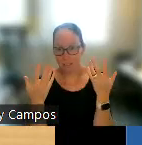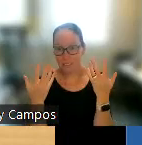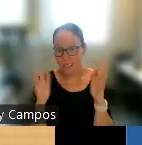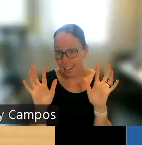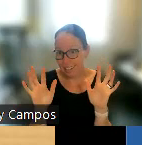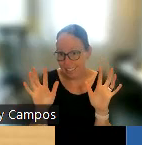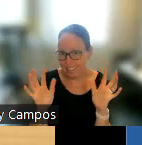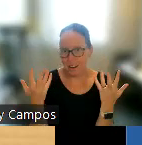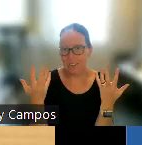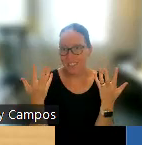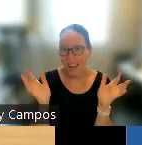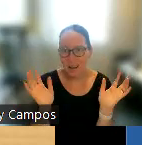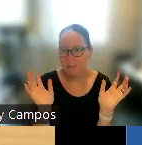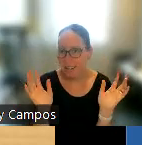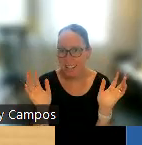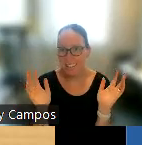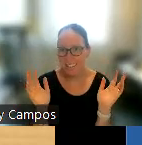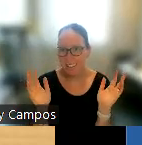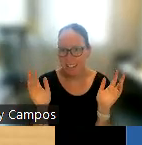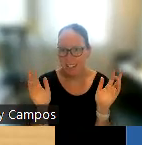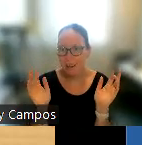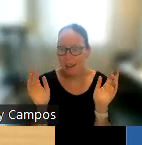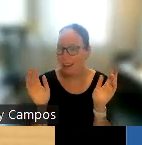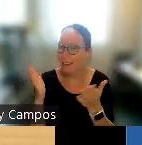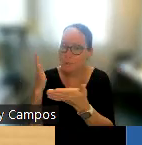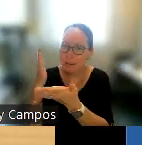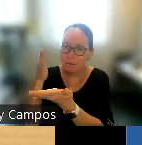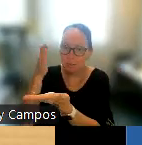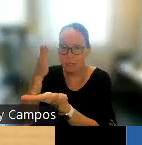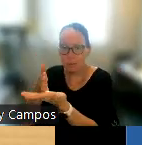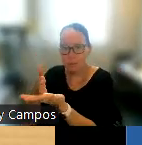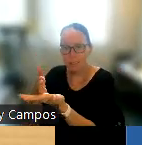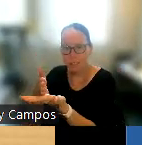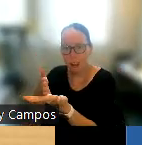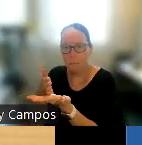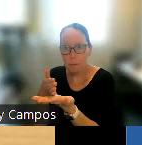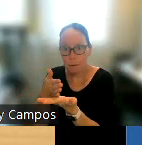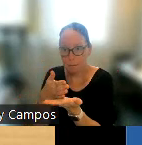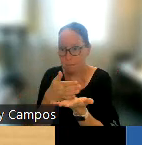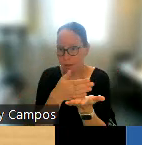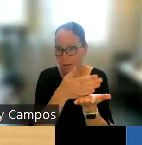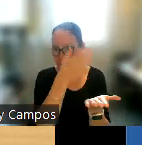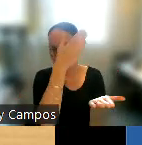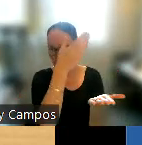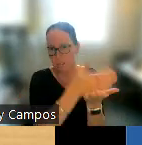We have done. Hold on. I'm finished. finished. A good one. Sometimes it's stop.